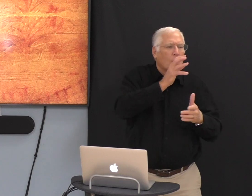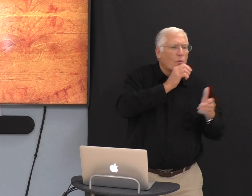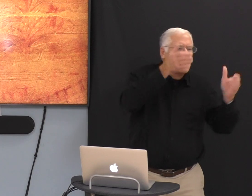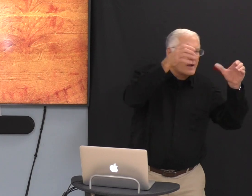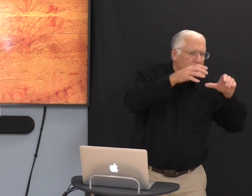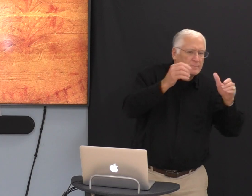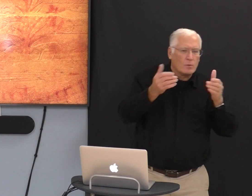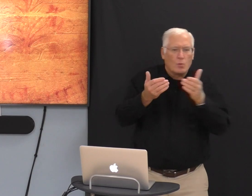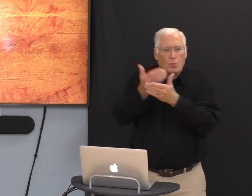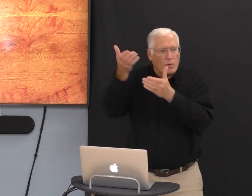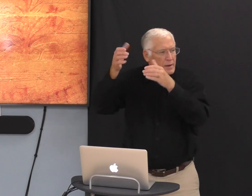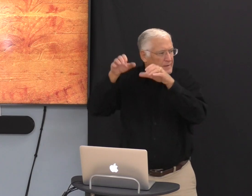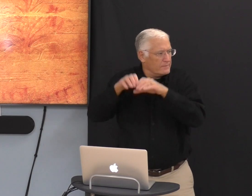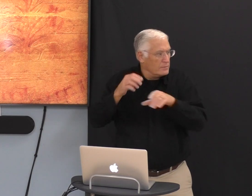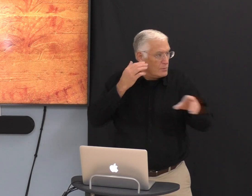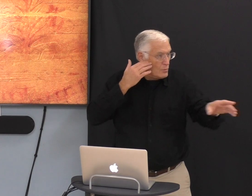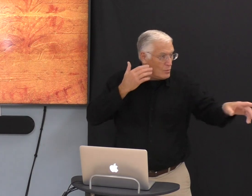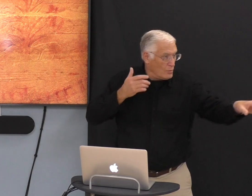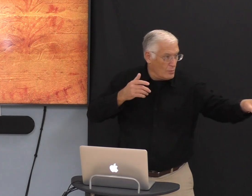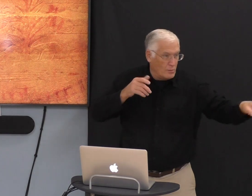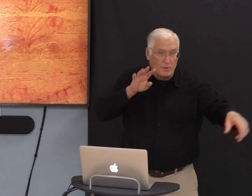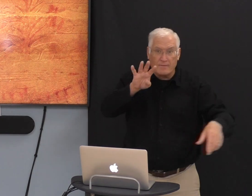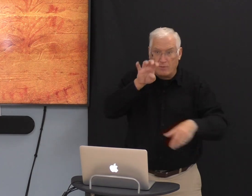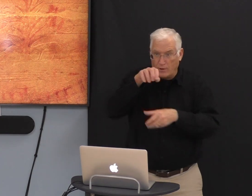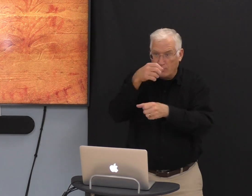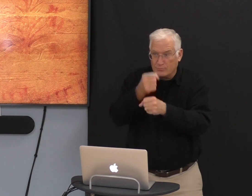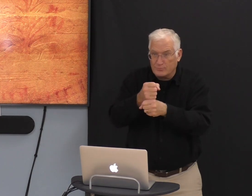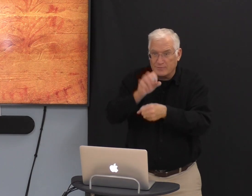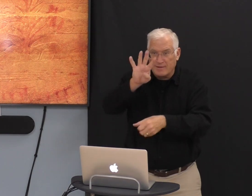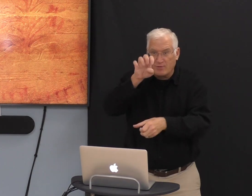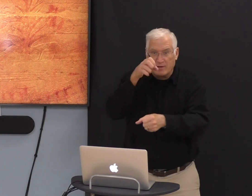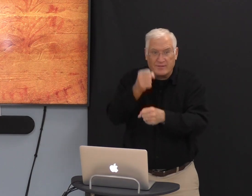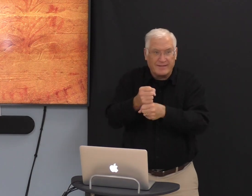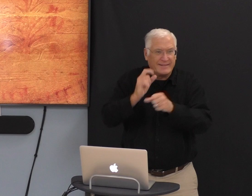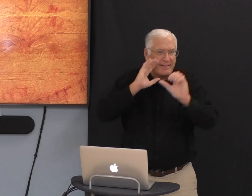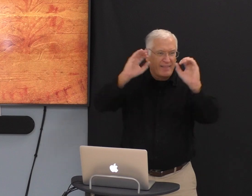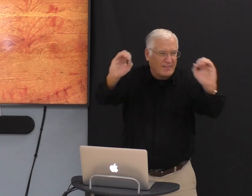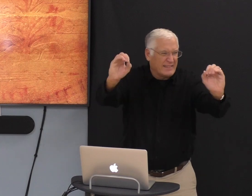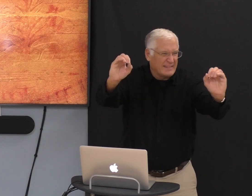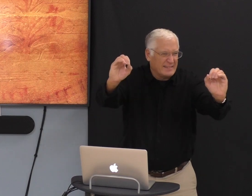It was between the Old Covenant and the New Covenant. Yes, 400 years.